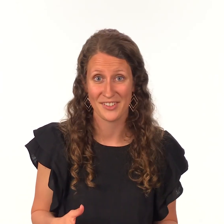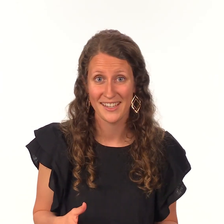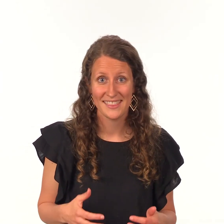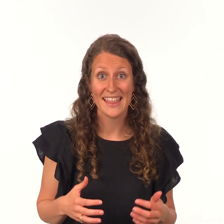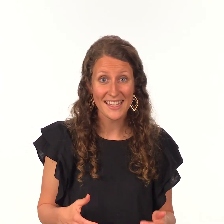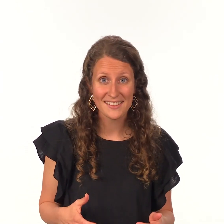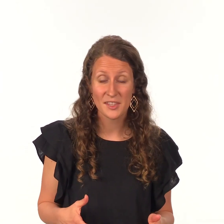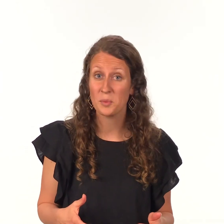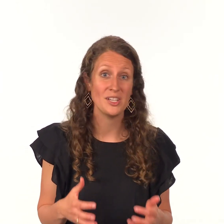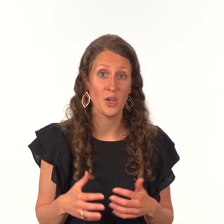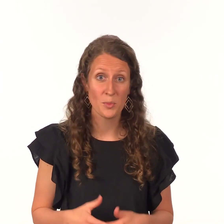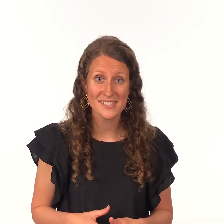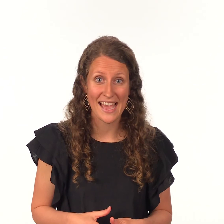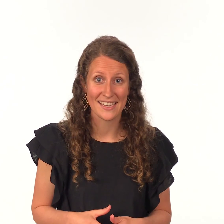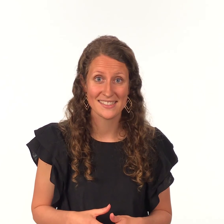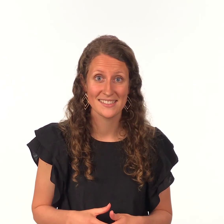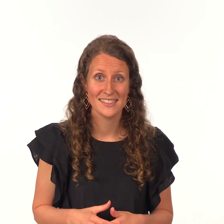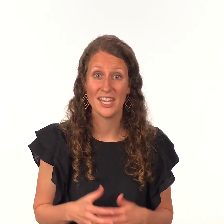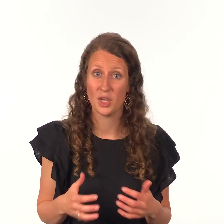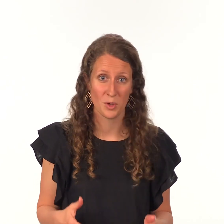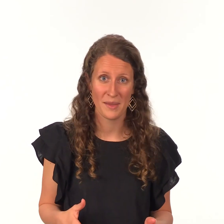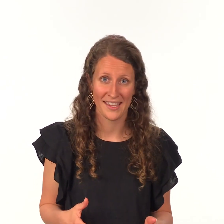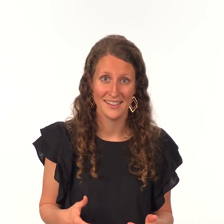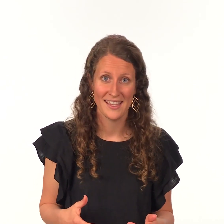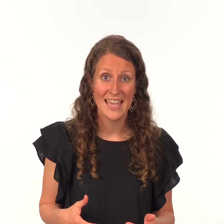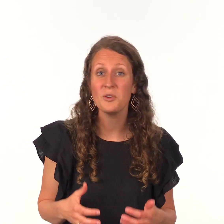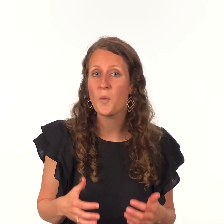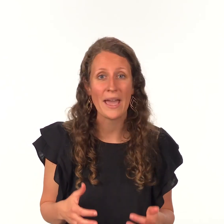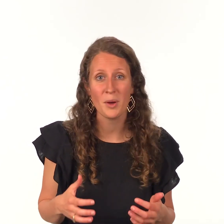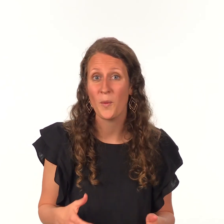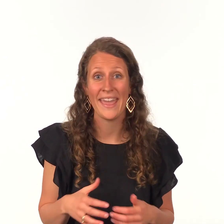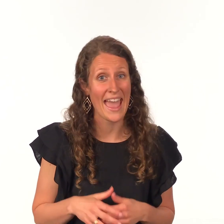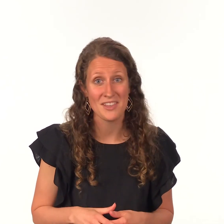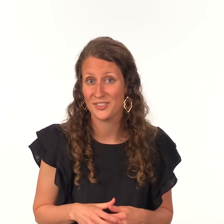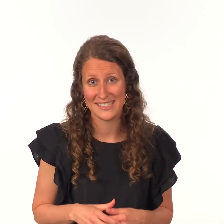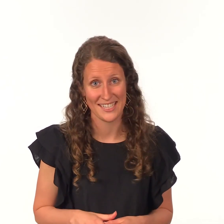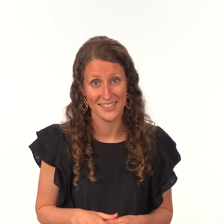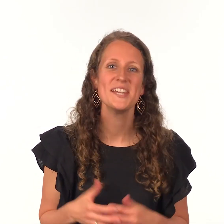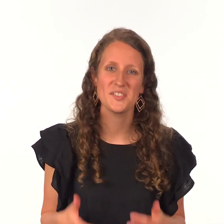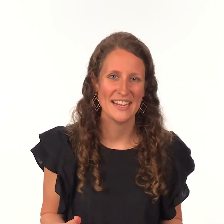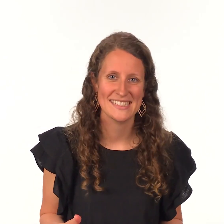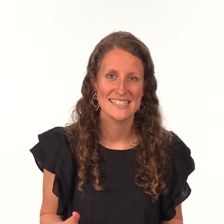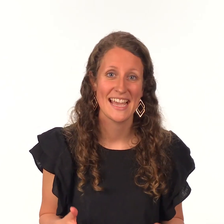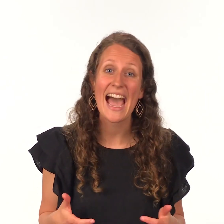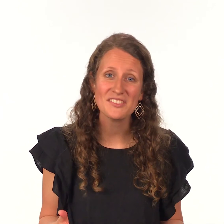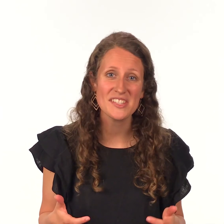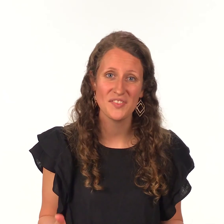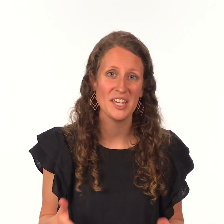then there will be no more sadness and no more pain he will wipe away every tear so friends after this video